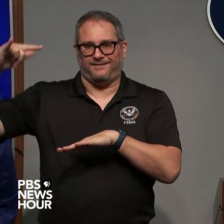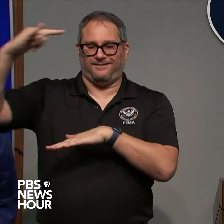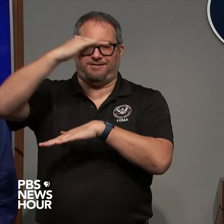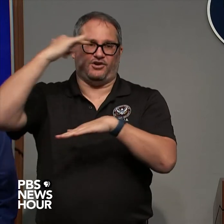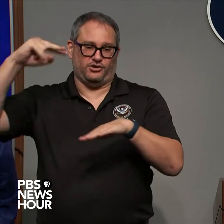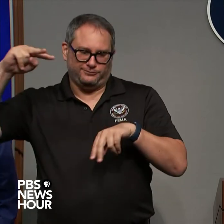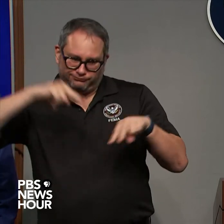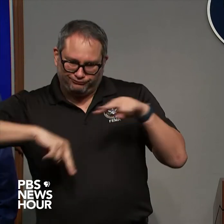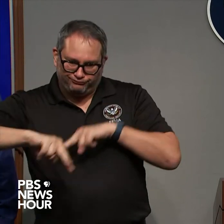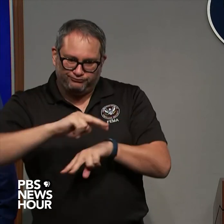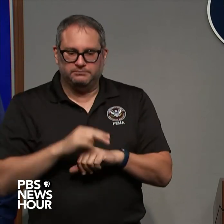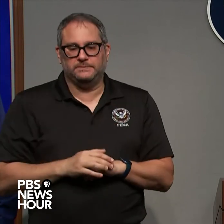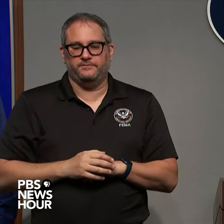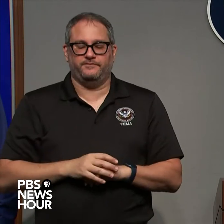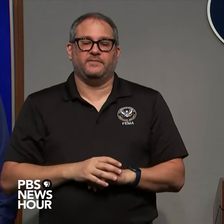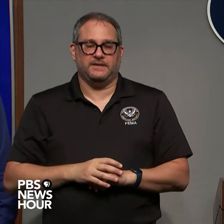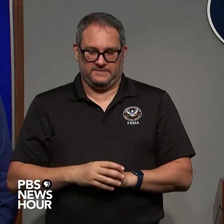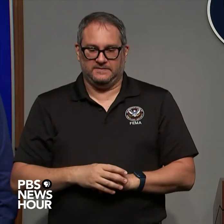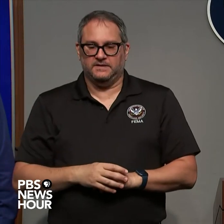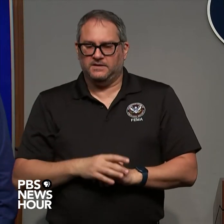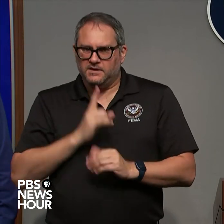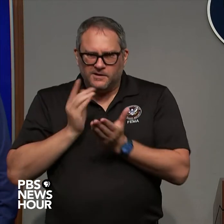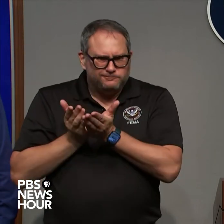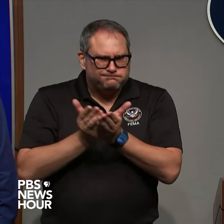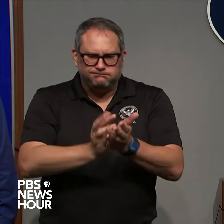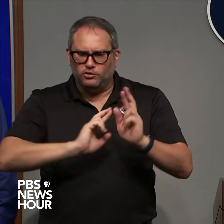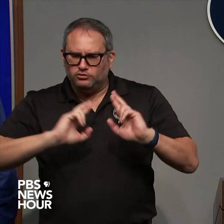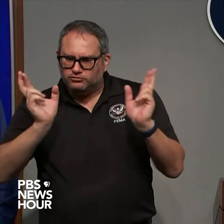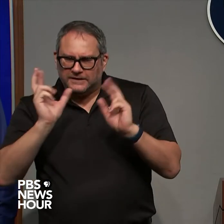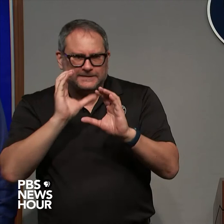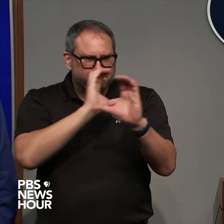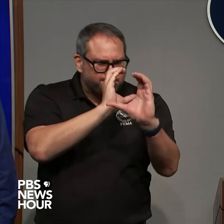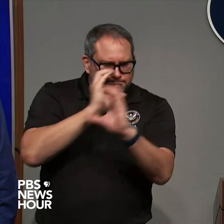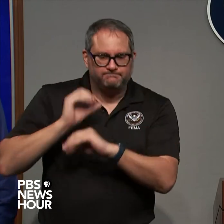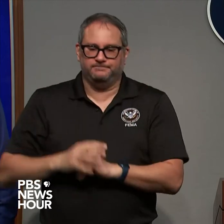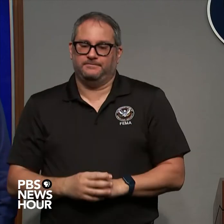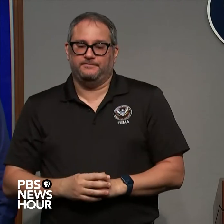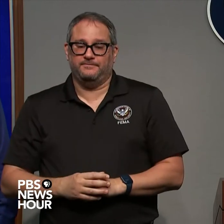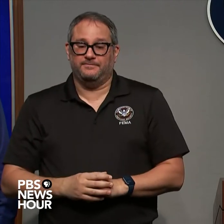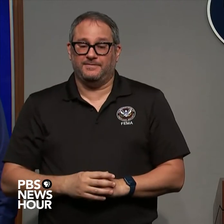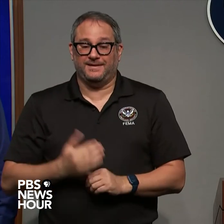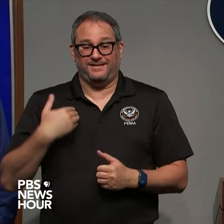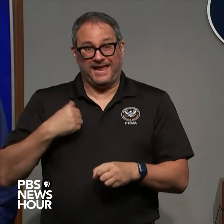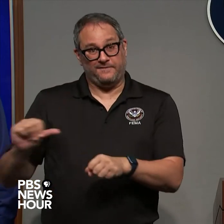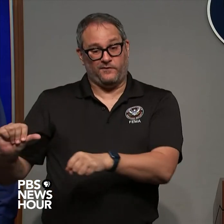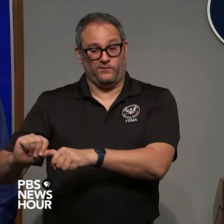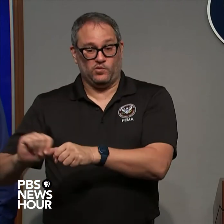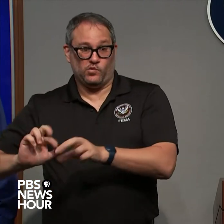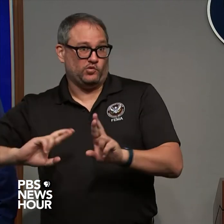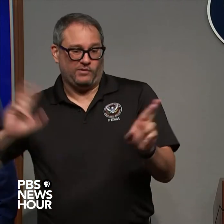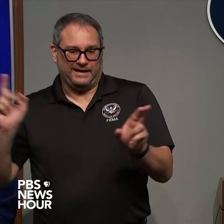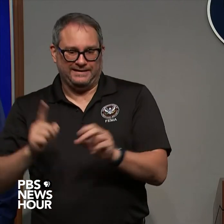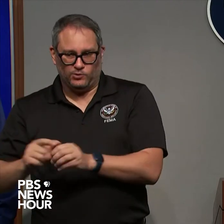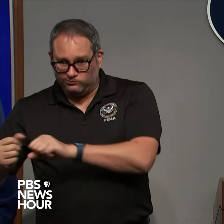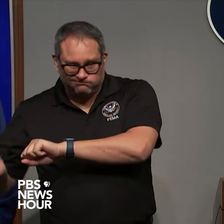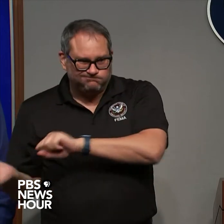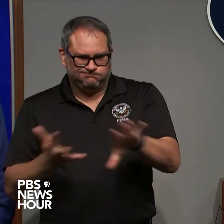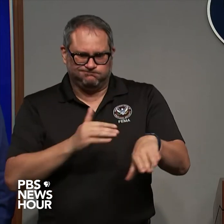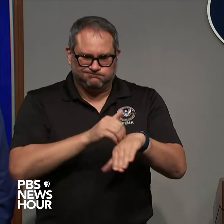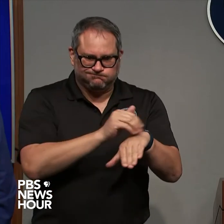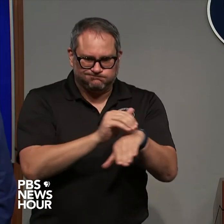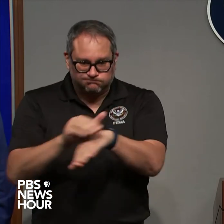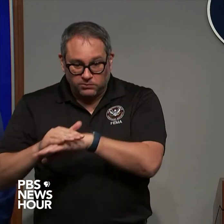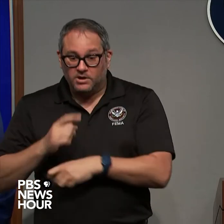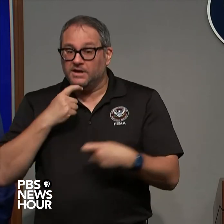thousand gallons of fuel remained ready for rapid deployment we have moved in a variety of generators of all sizes